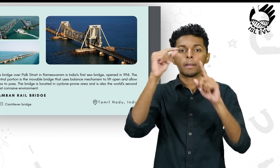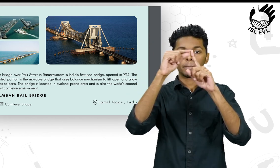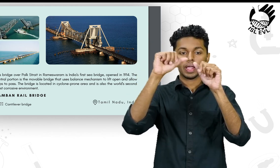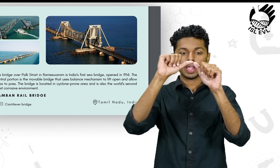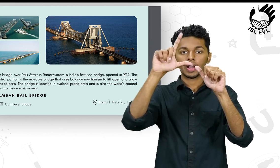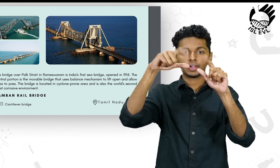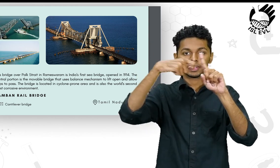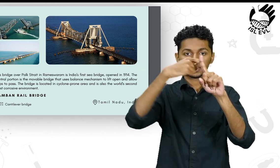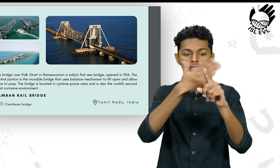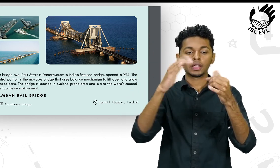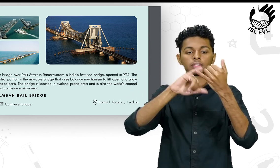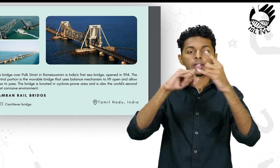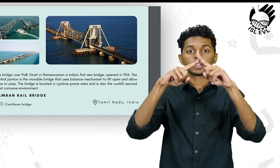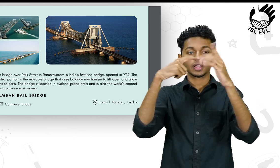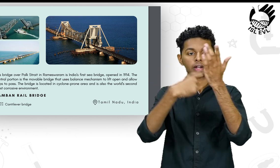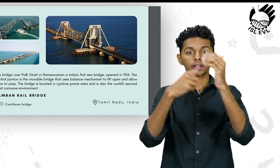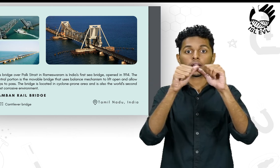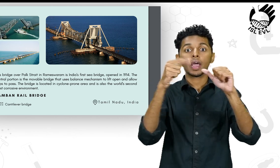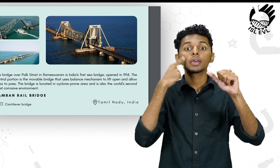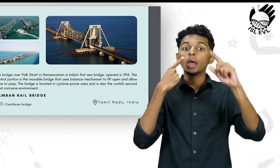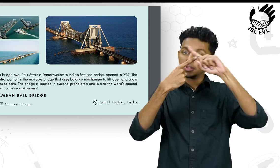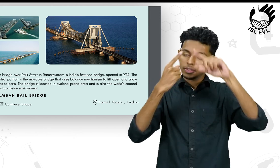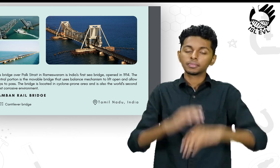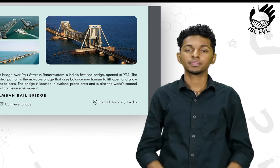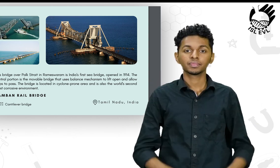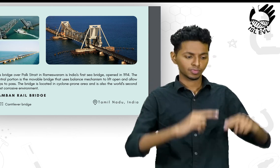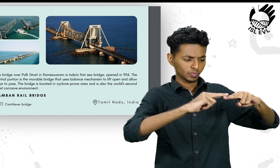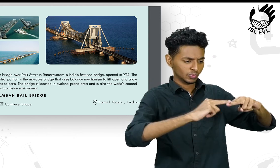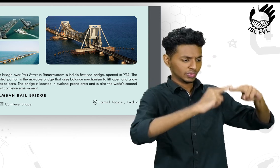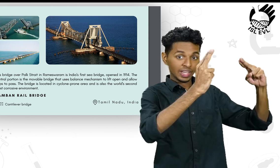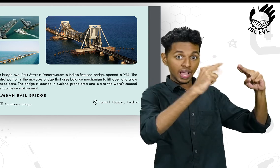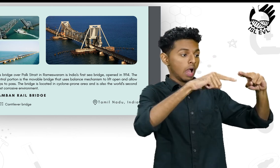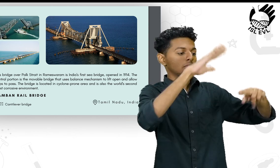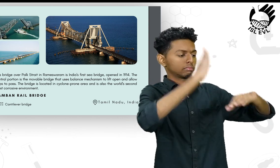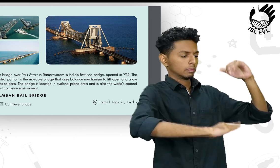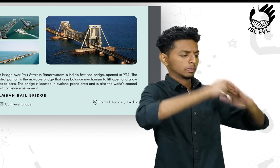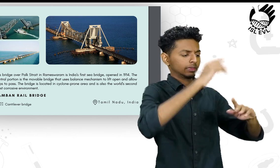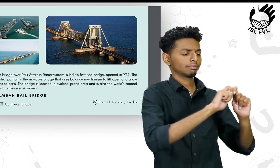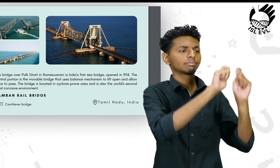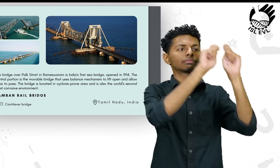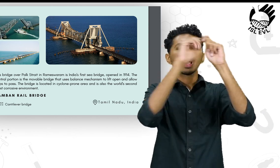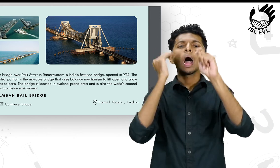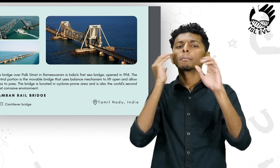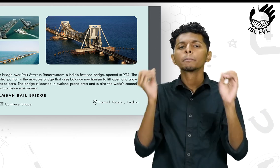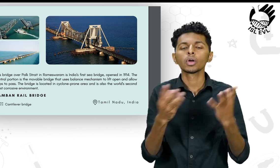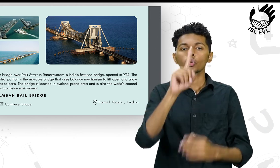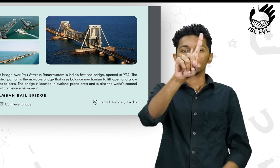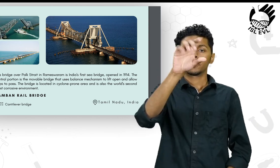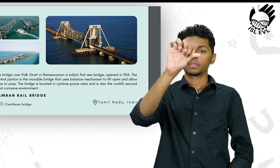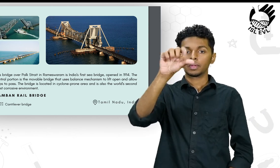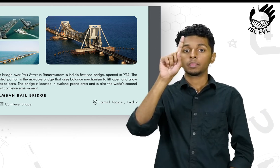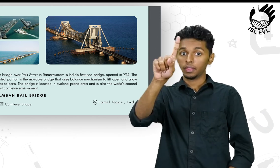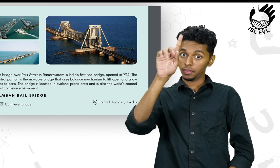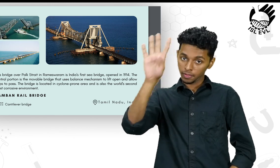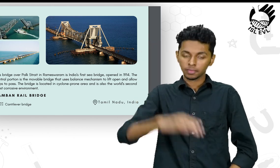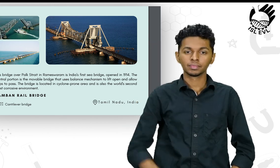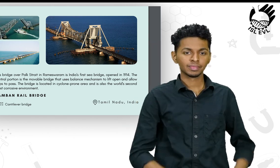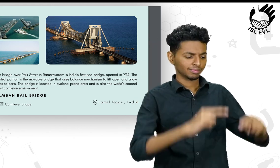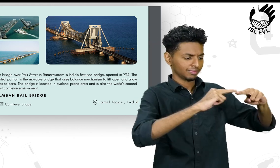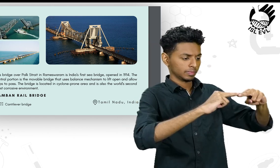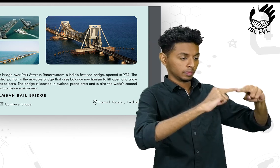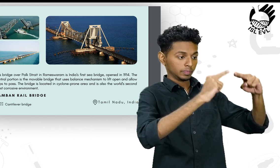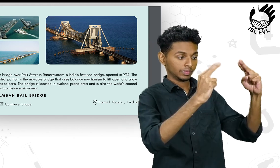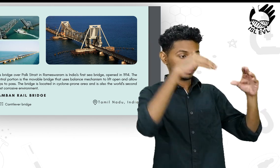This bridge over Park Strait in Rameswaram is India's first sea bridge.